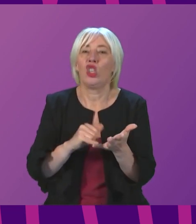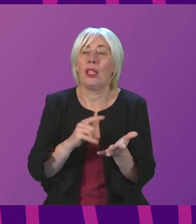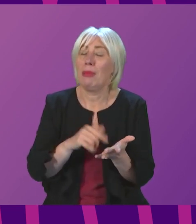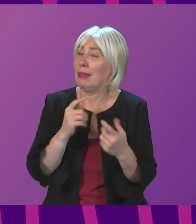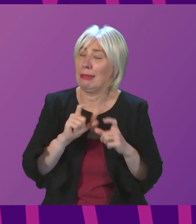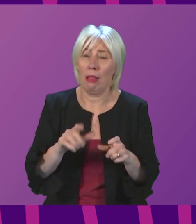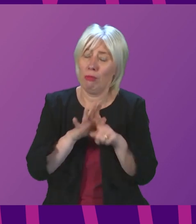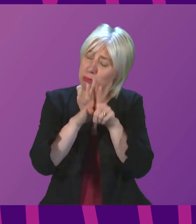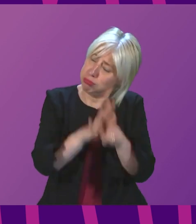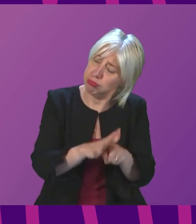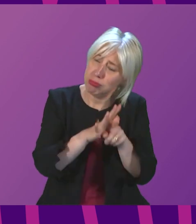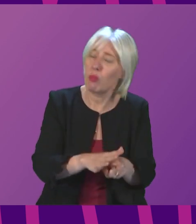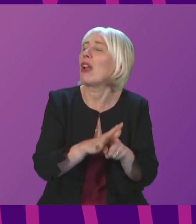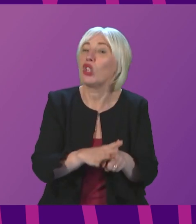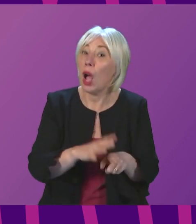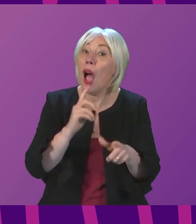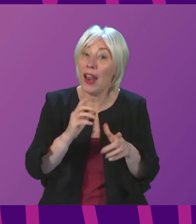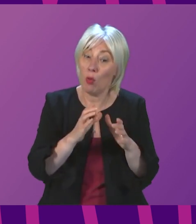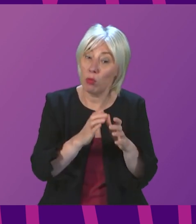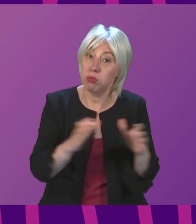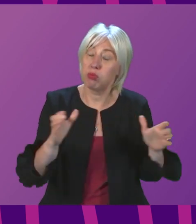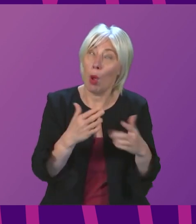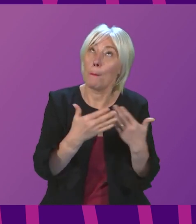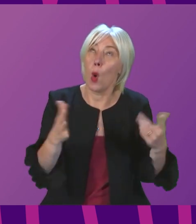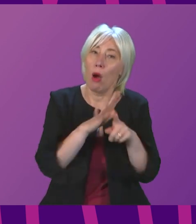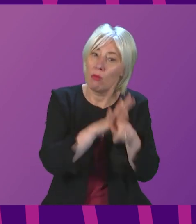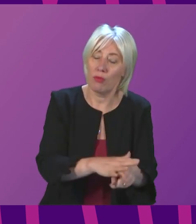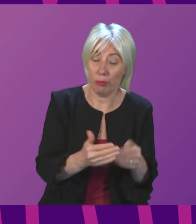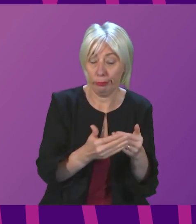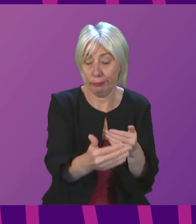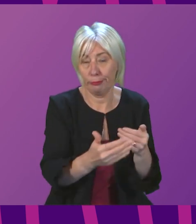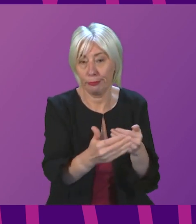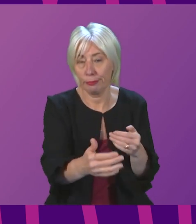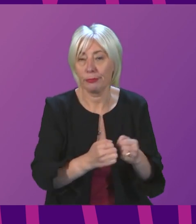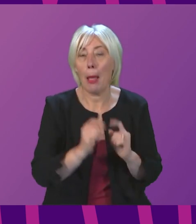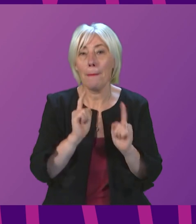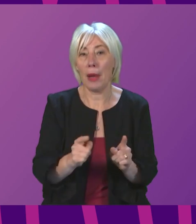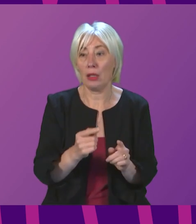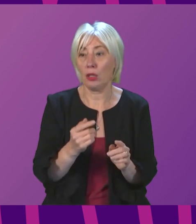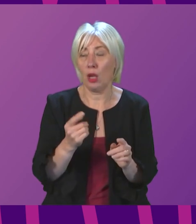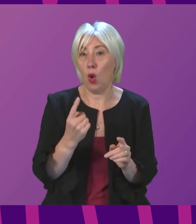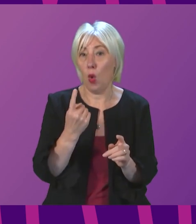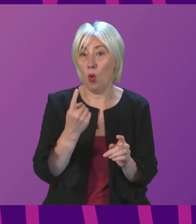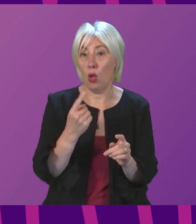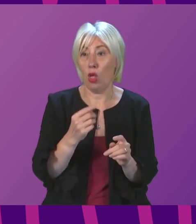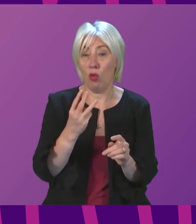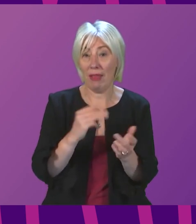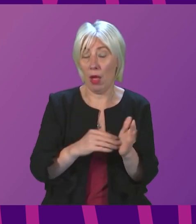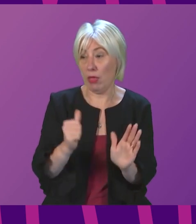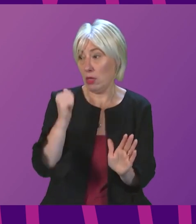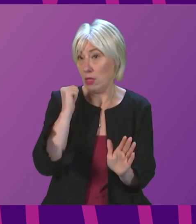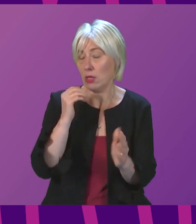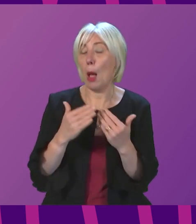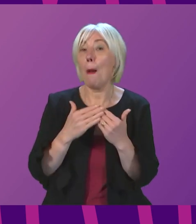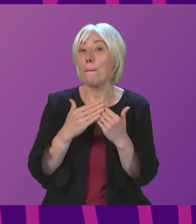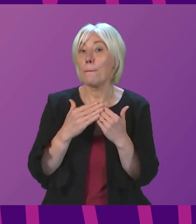sustained pressure and that pressure will grow in the weeks to come. But within the most recent quarter, more patients were